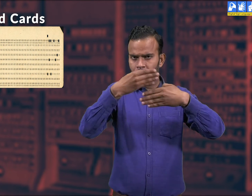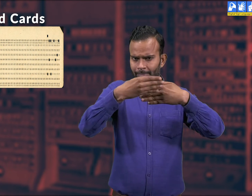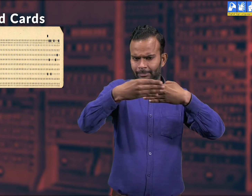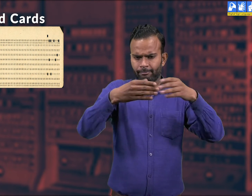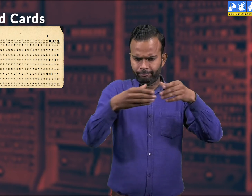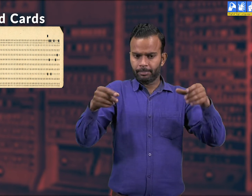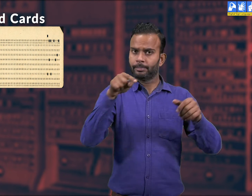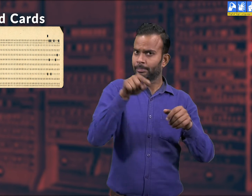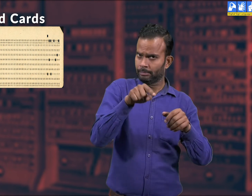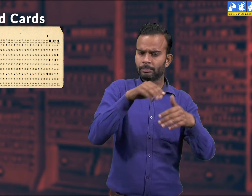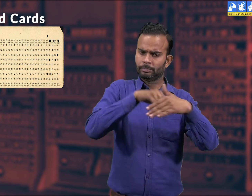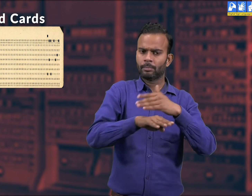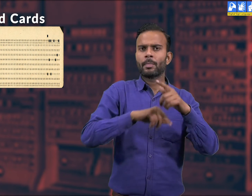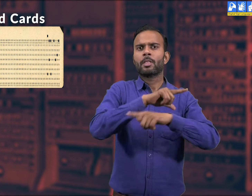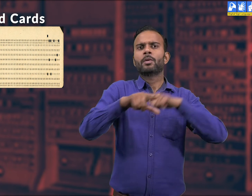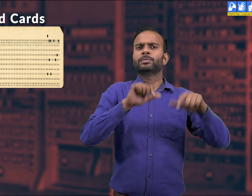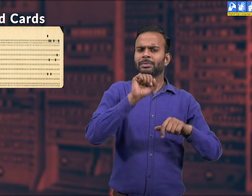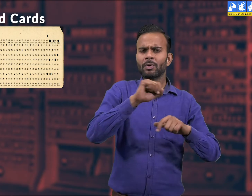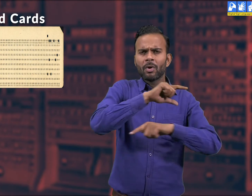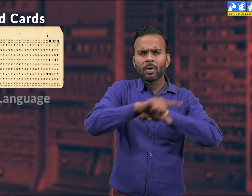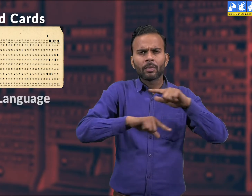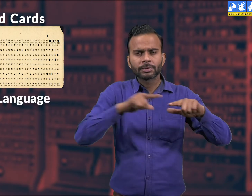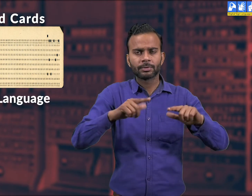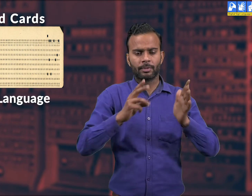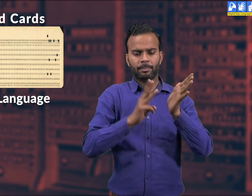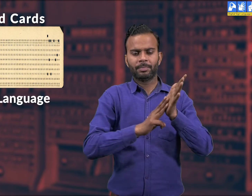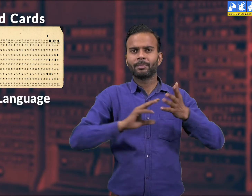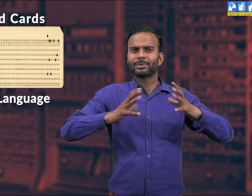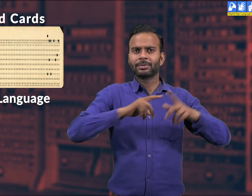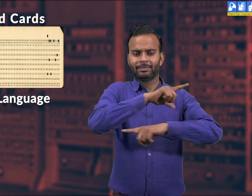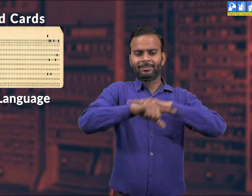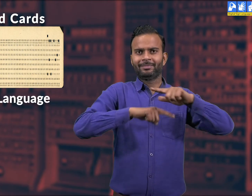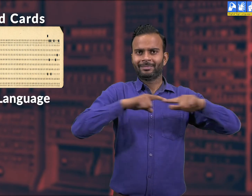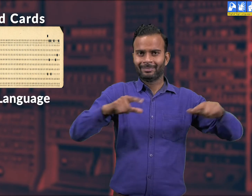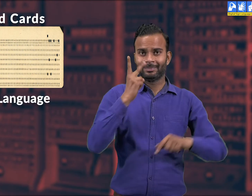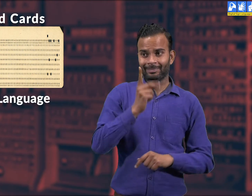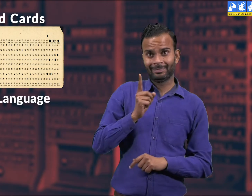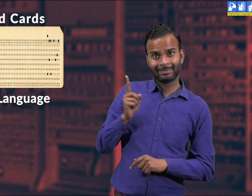machine language was coded in the form of 0, 1, numbers.